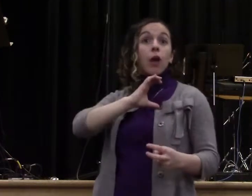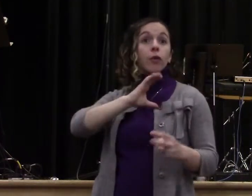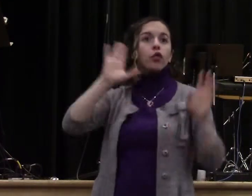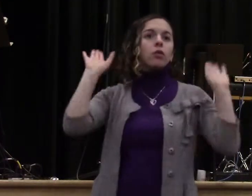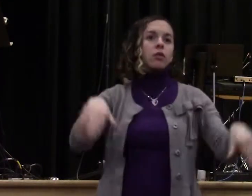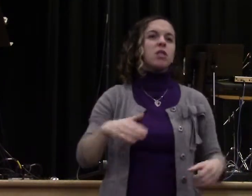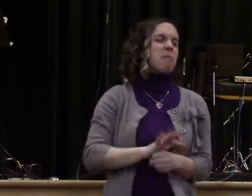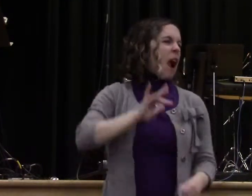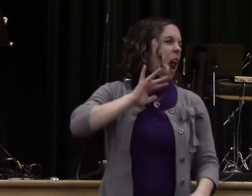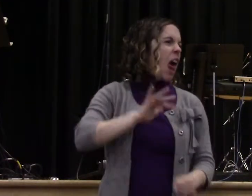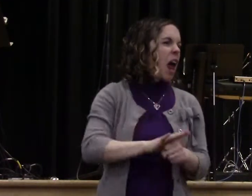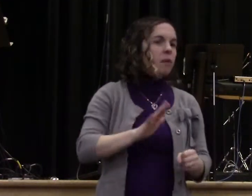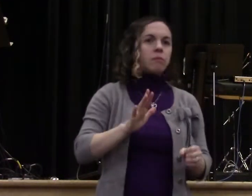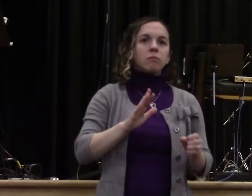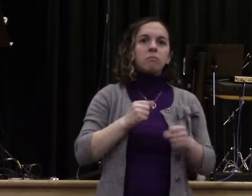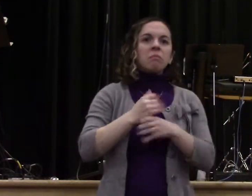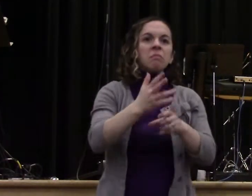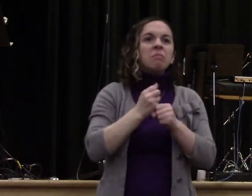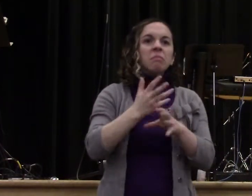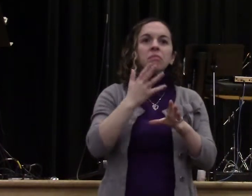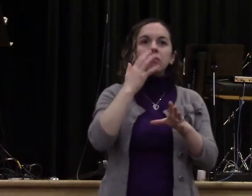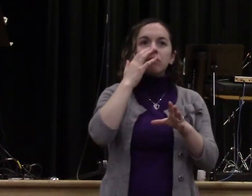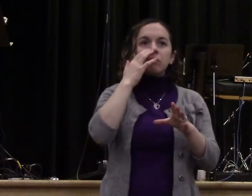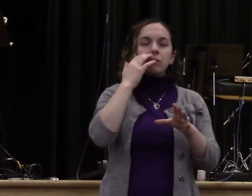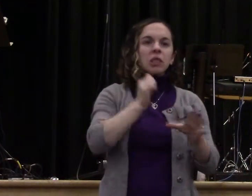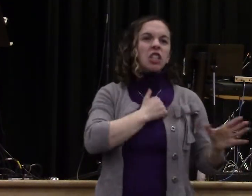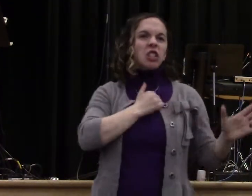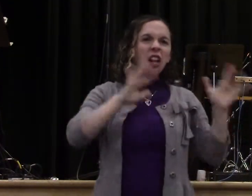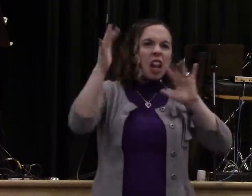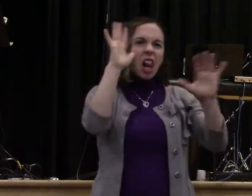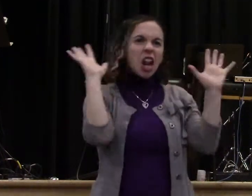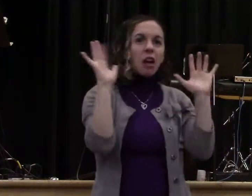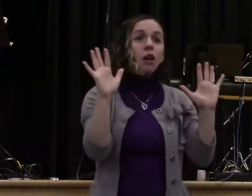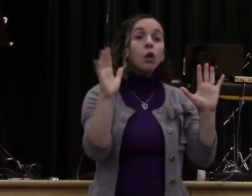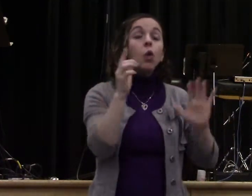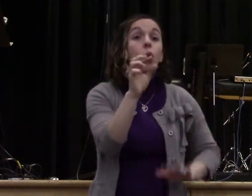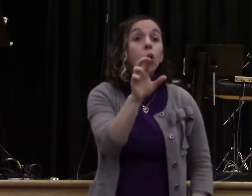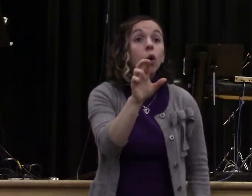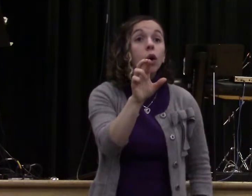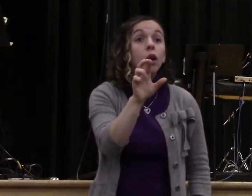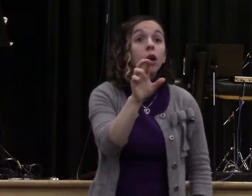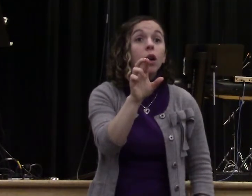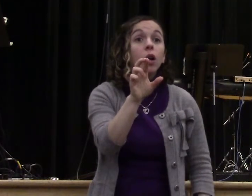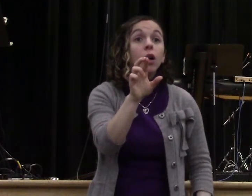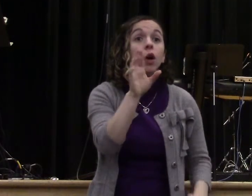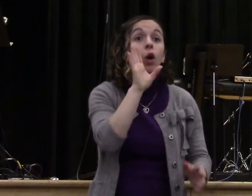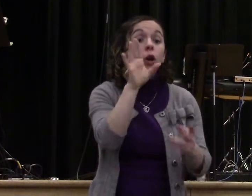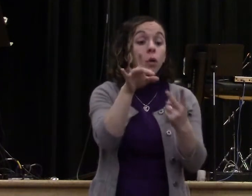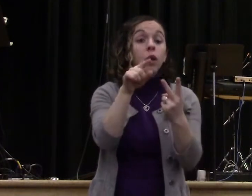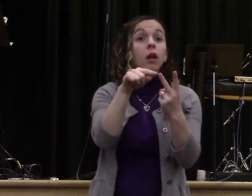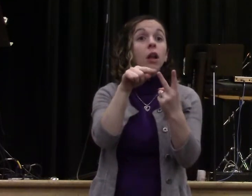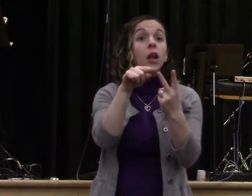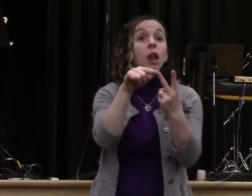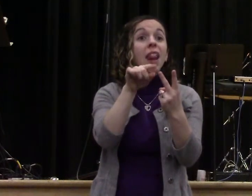God won't take the mess away until you stop mirroring the mess, until